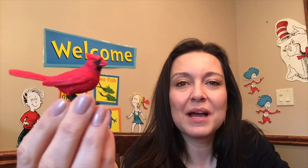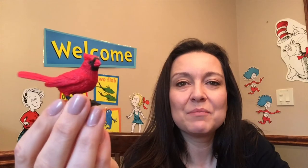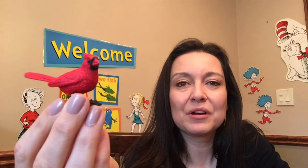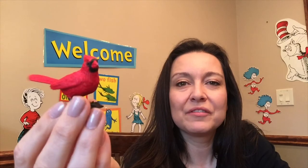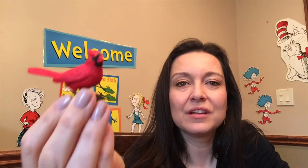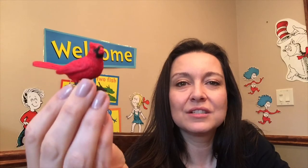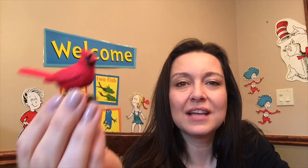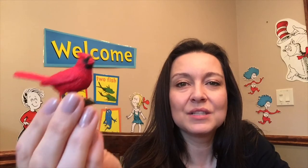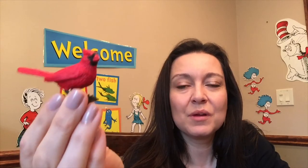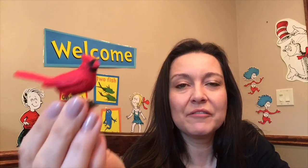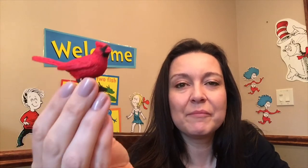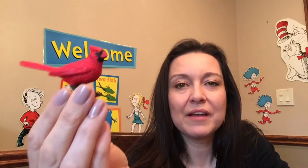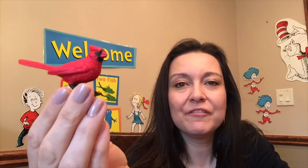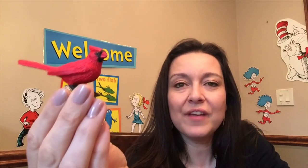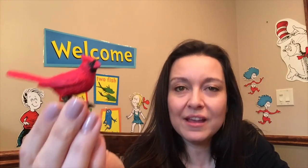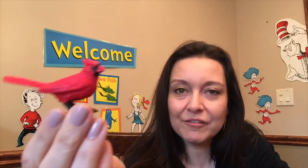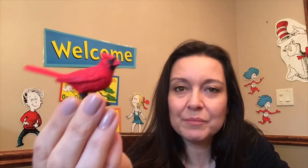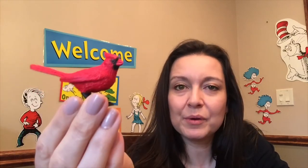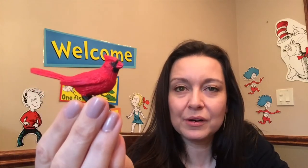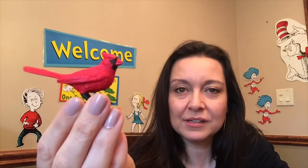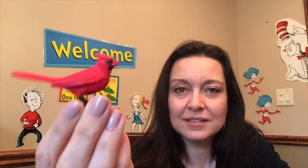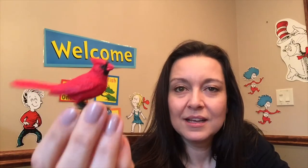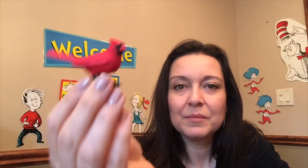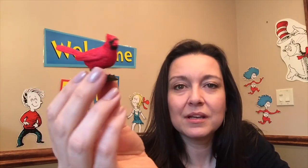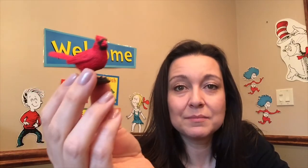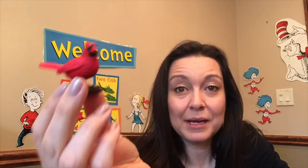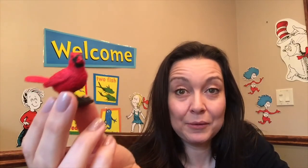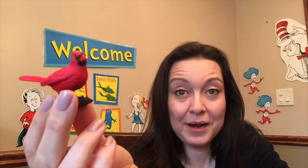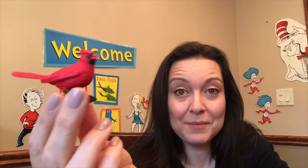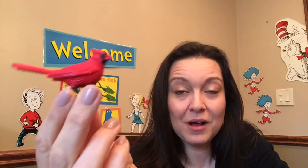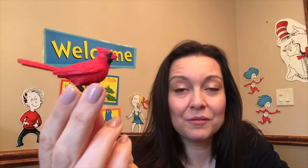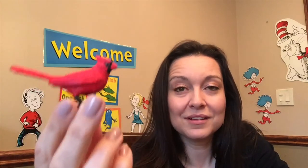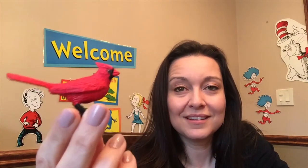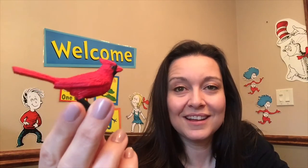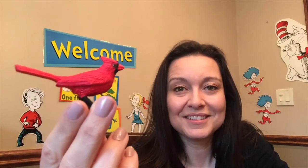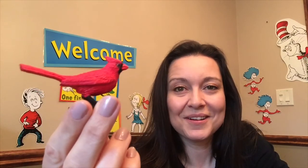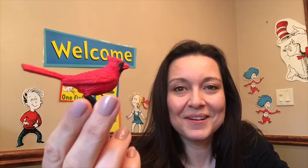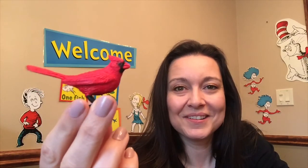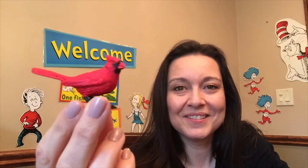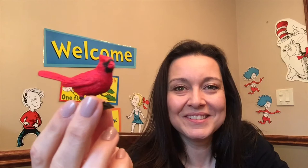my bird feeders that's one of my favorite birds because my grandma really liked cardinals